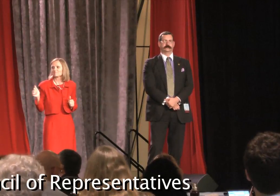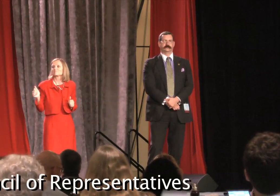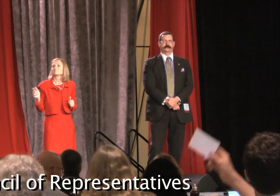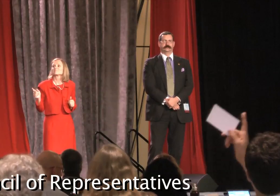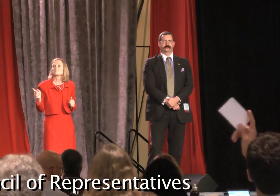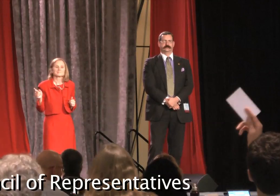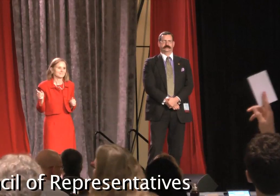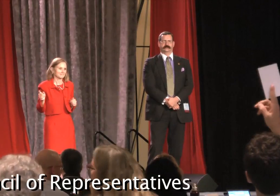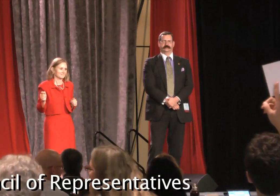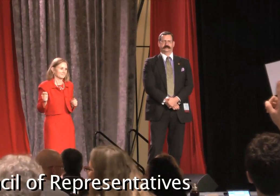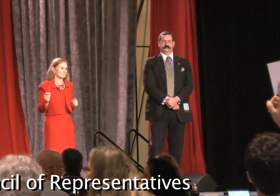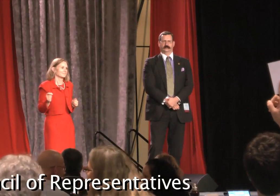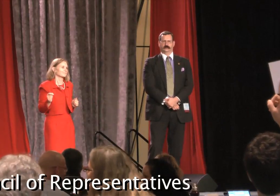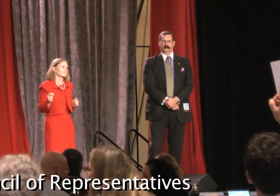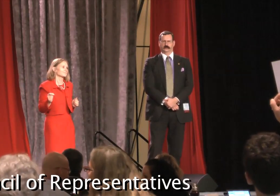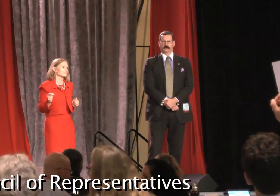Please keep them held high so we can count.